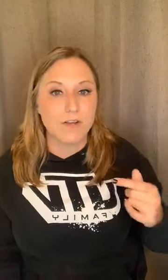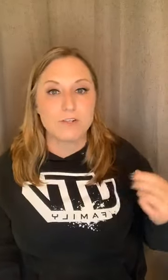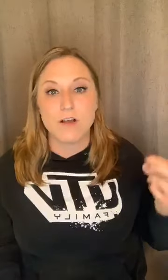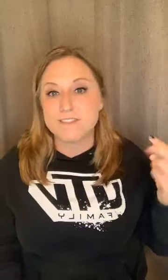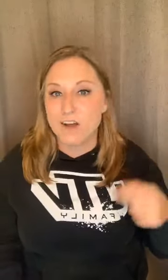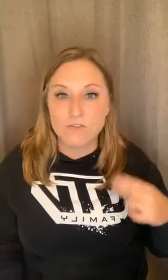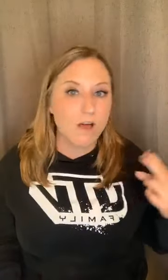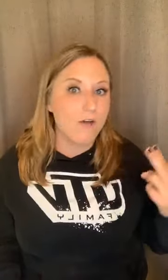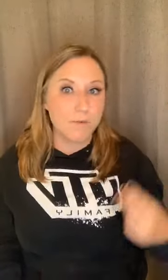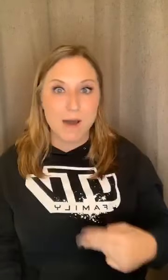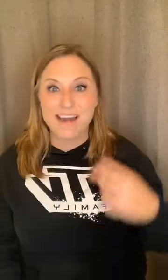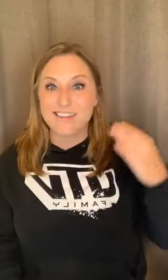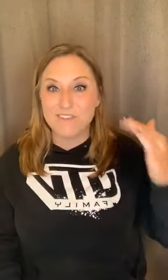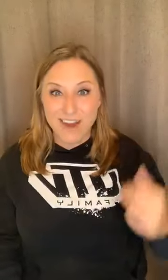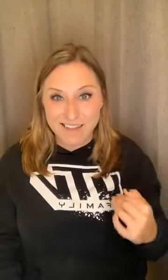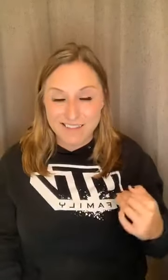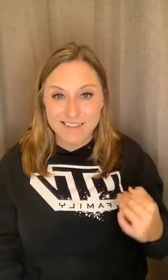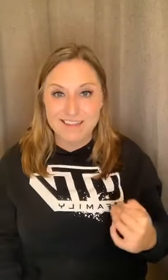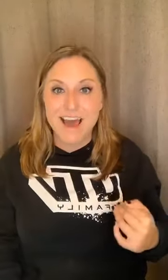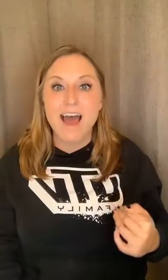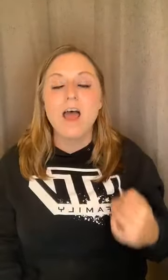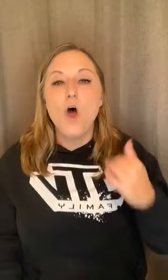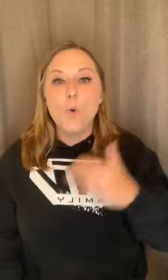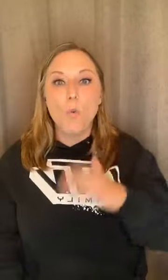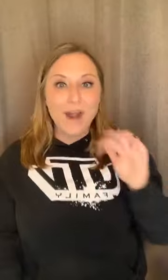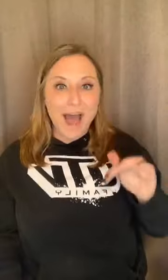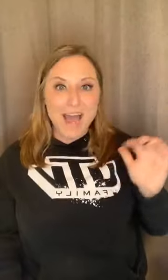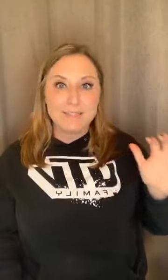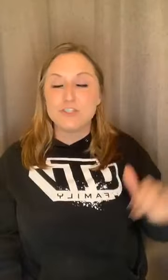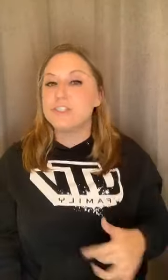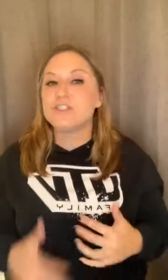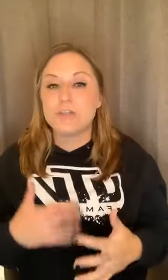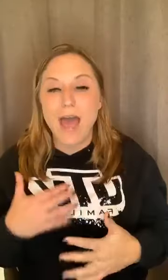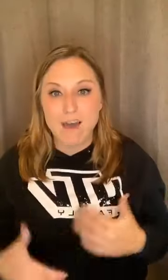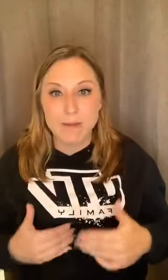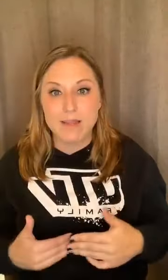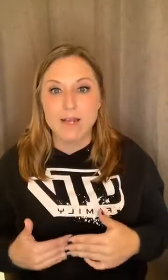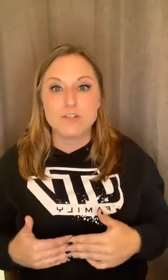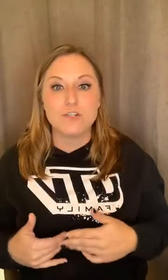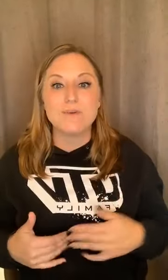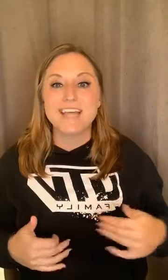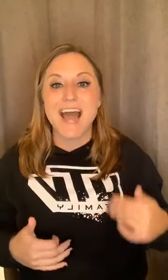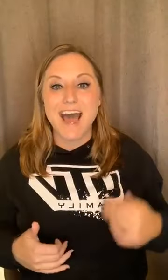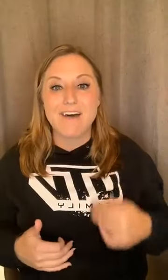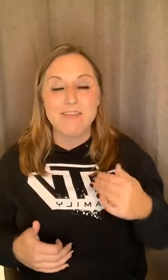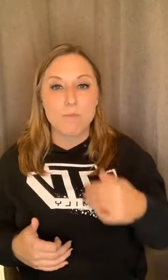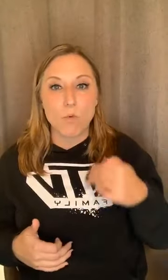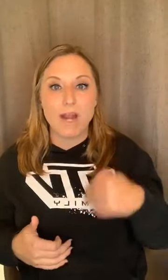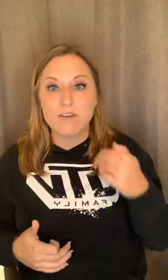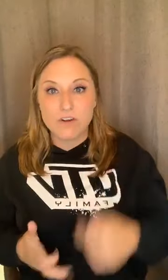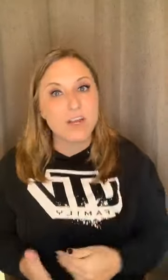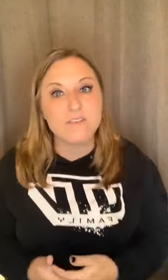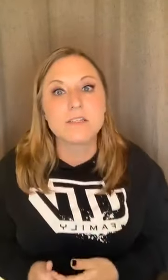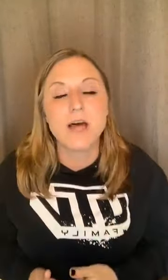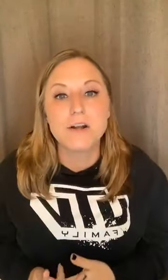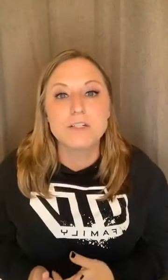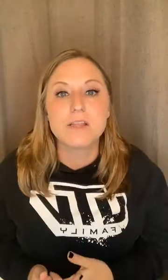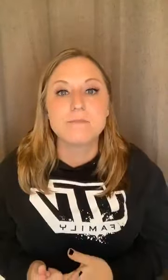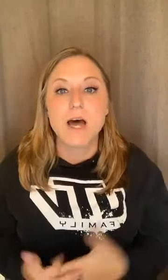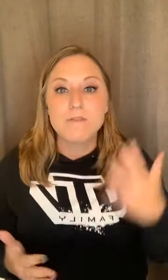yourself, self love or body love or anything like that. What I have my clients do is I have them write a forgiveness letter to themselves.